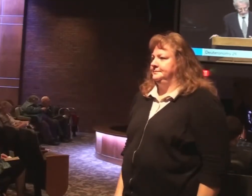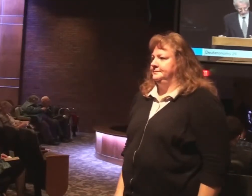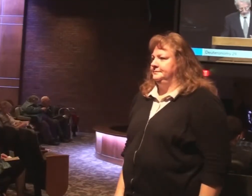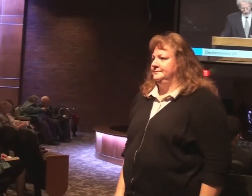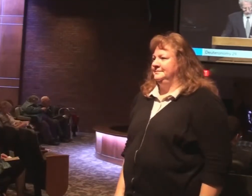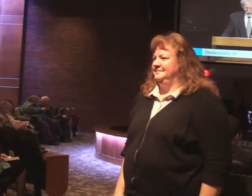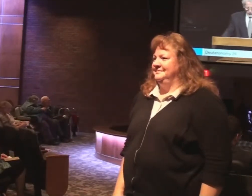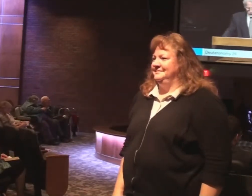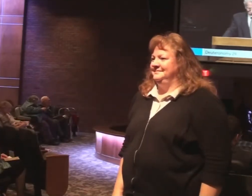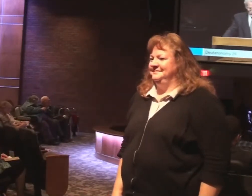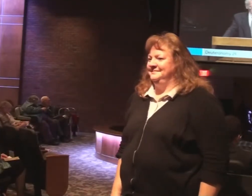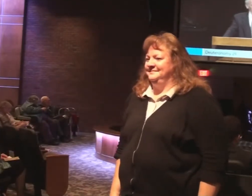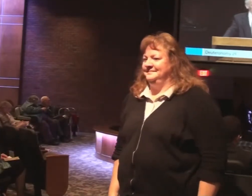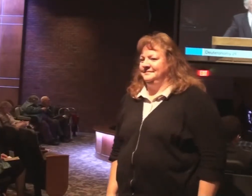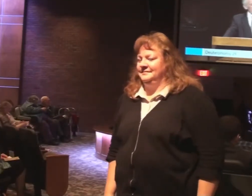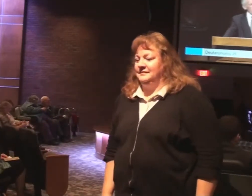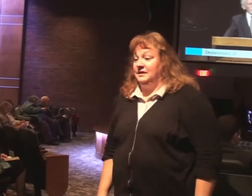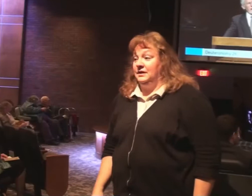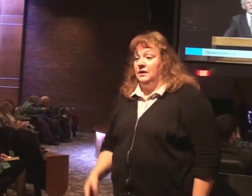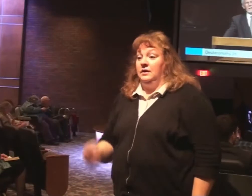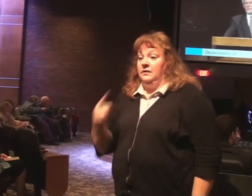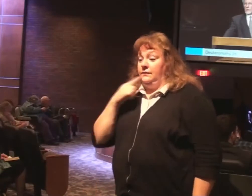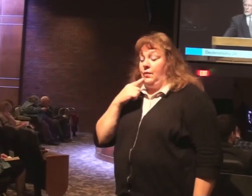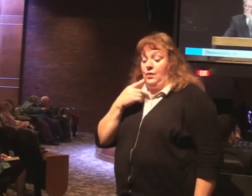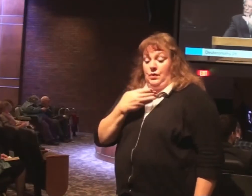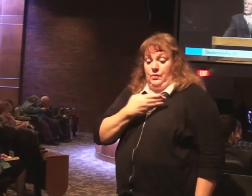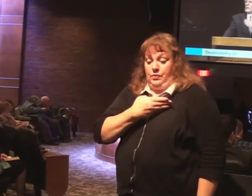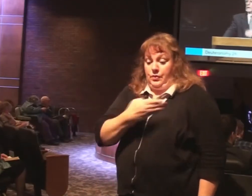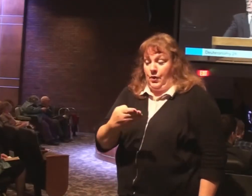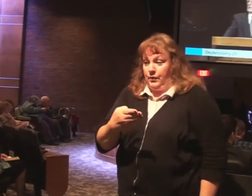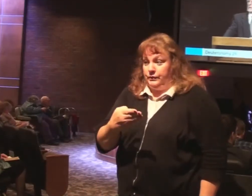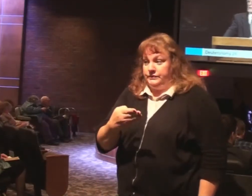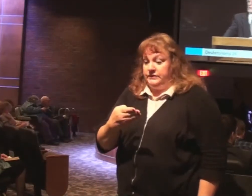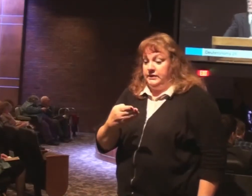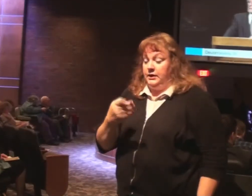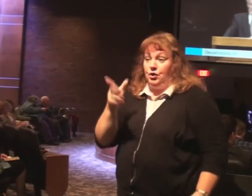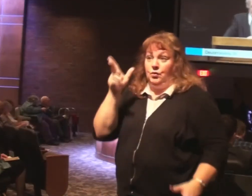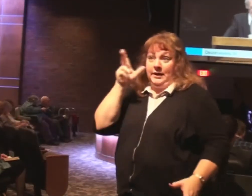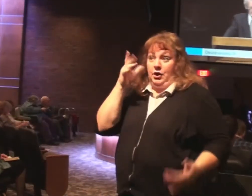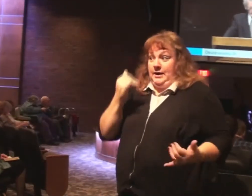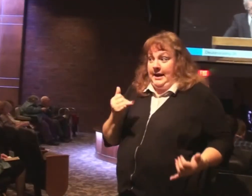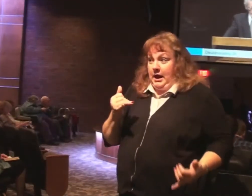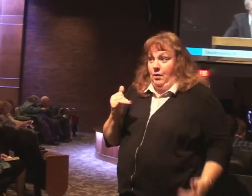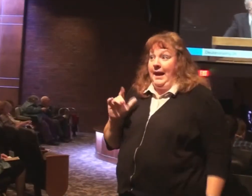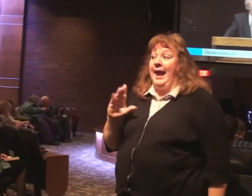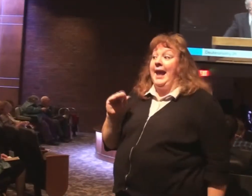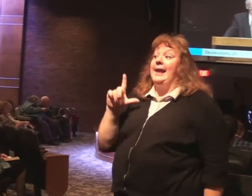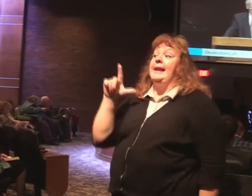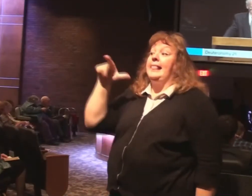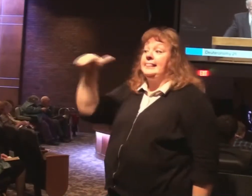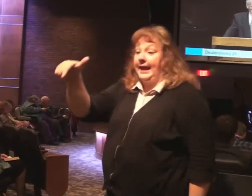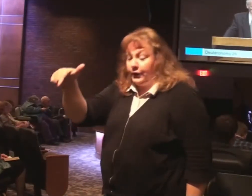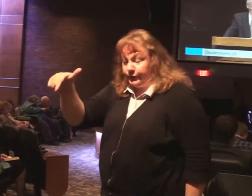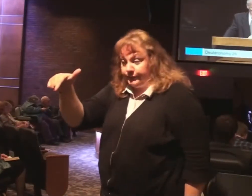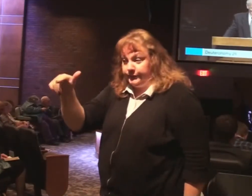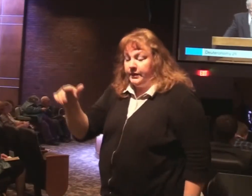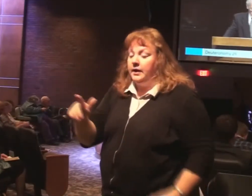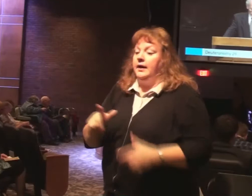It's both for those who are there and those who will hear it at a later time he says. And then the warning